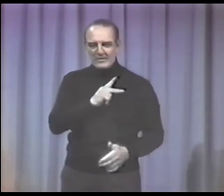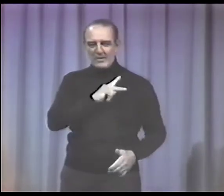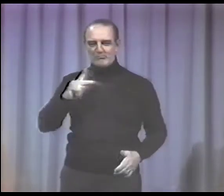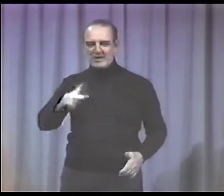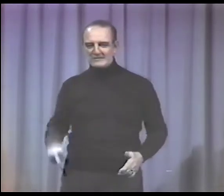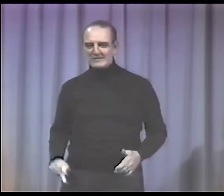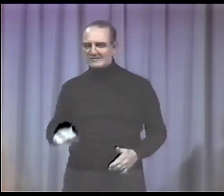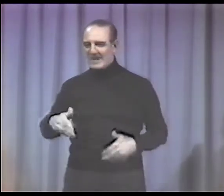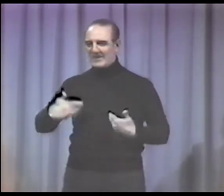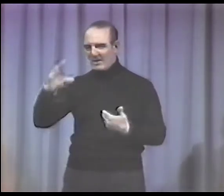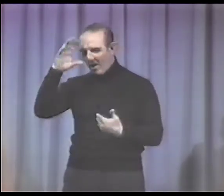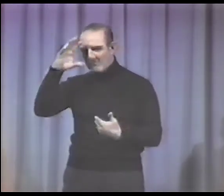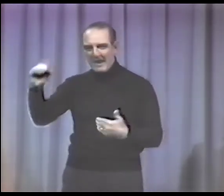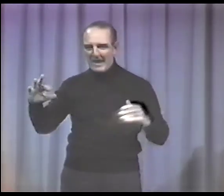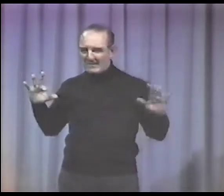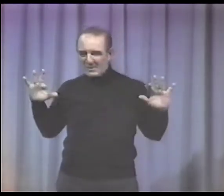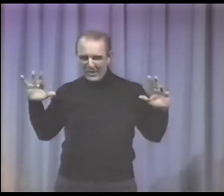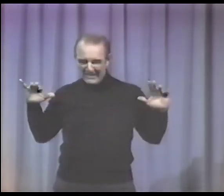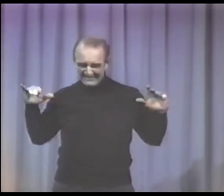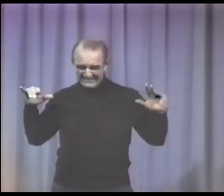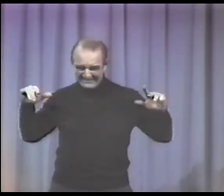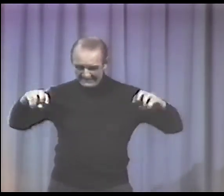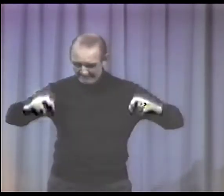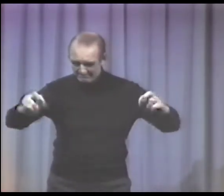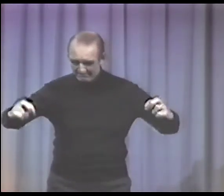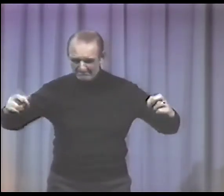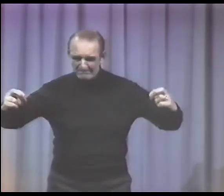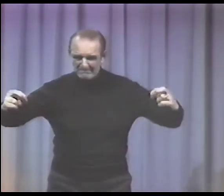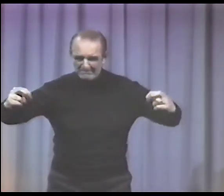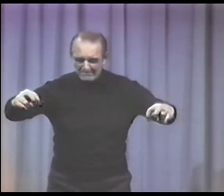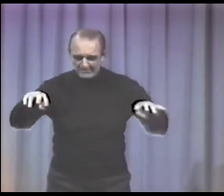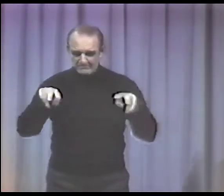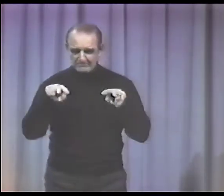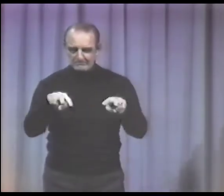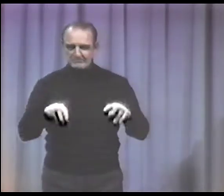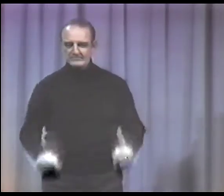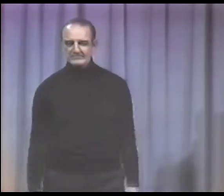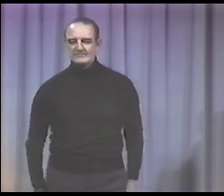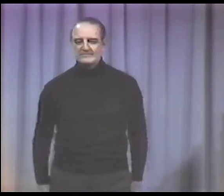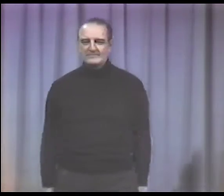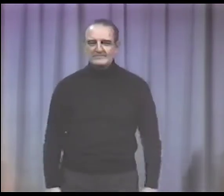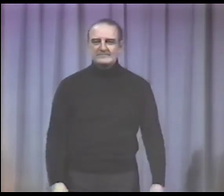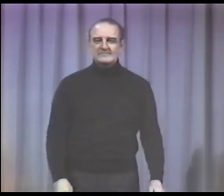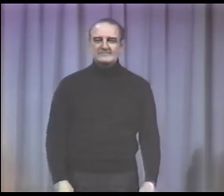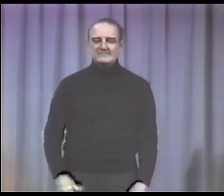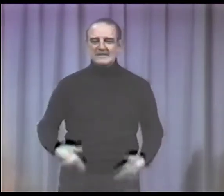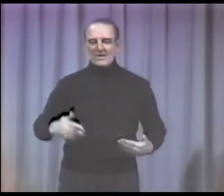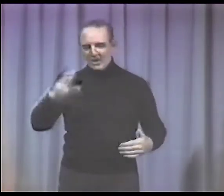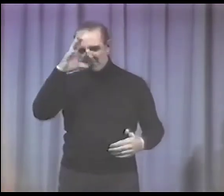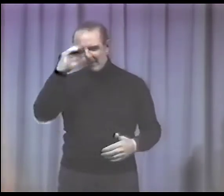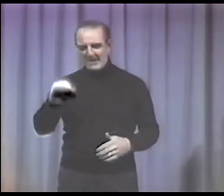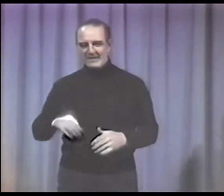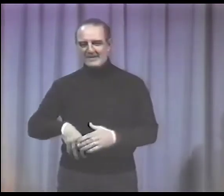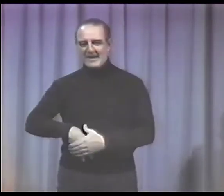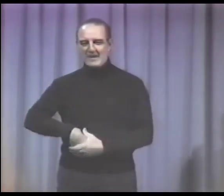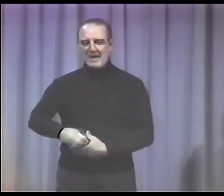affair and about the princess's young man, so many of them wanted to pay witness to this event.